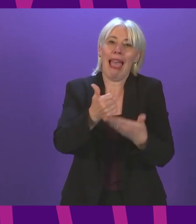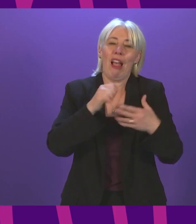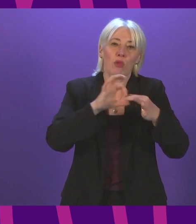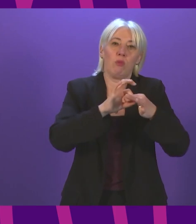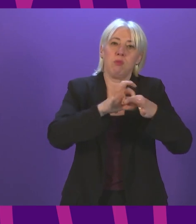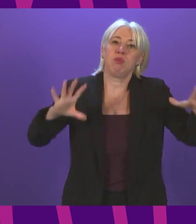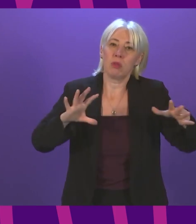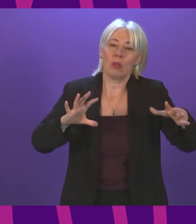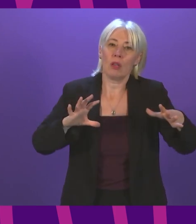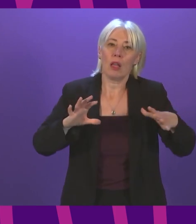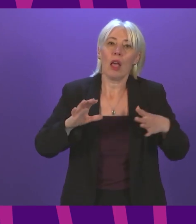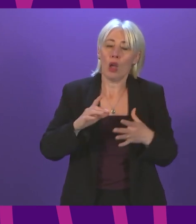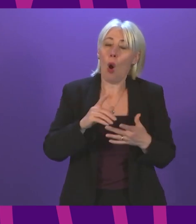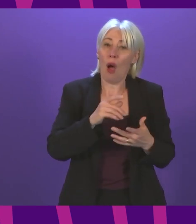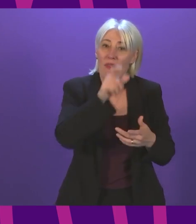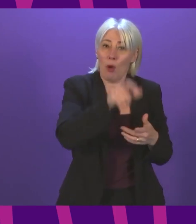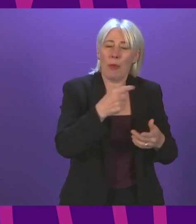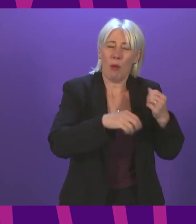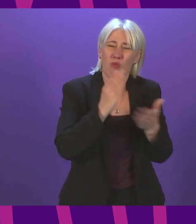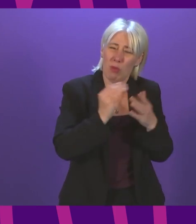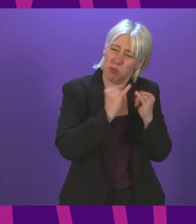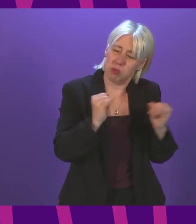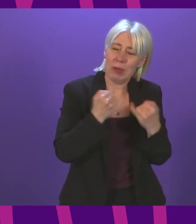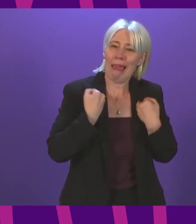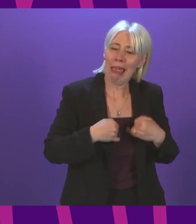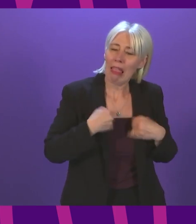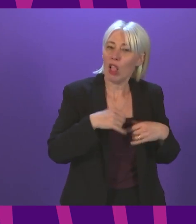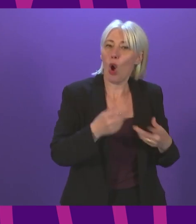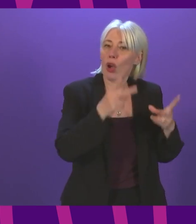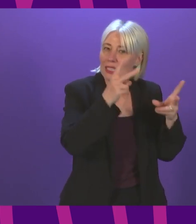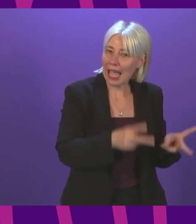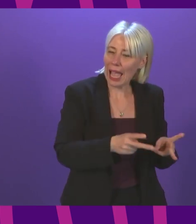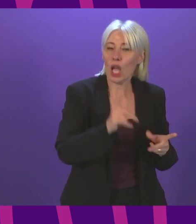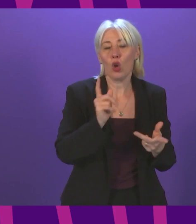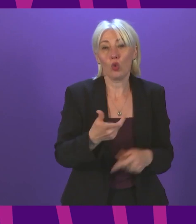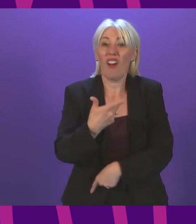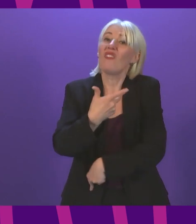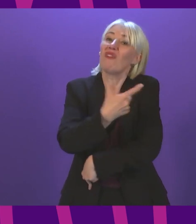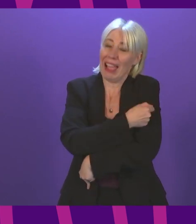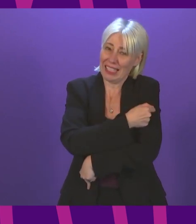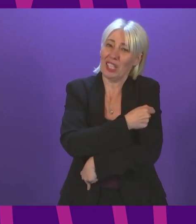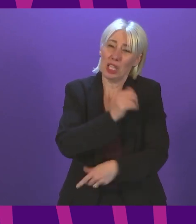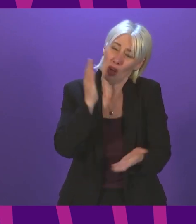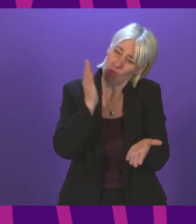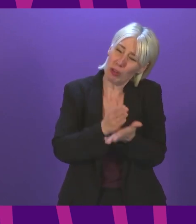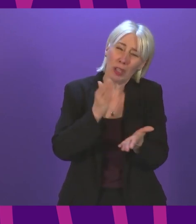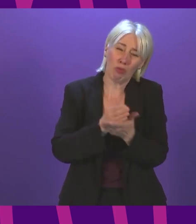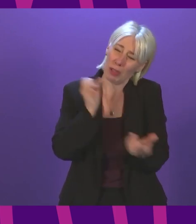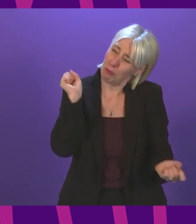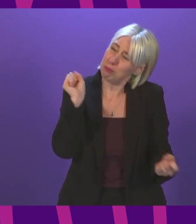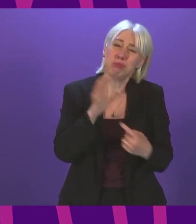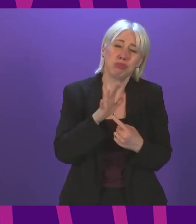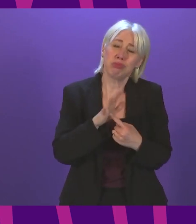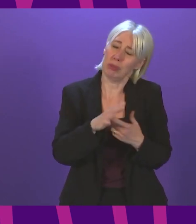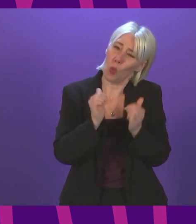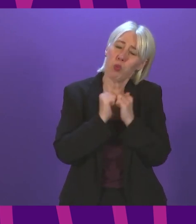seriously ill or dying from it. So vaccination on both of these counts is very, very important and